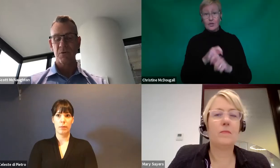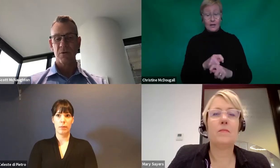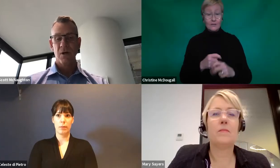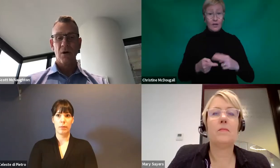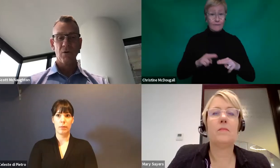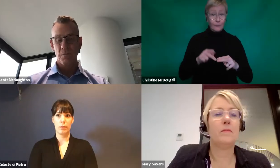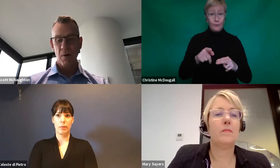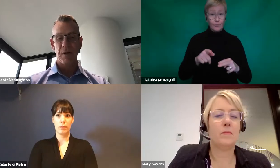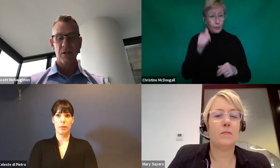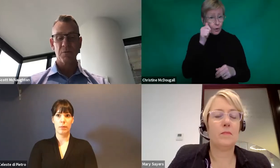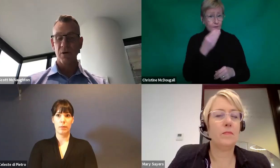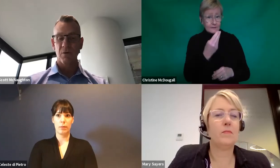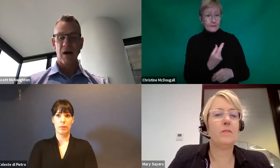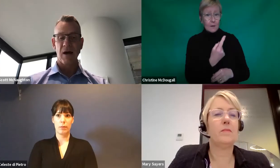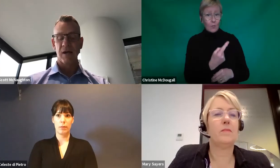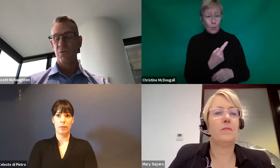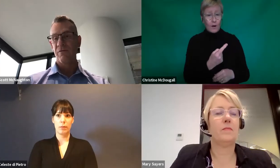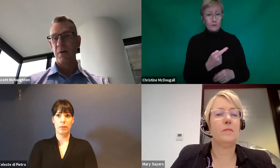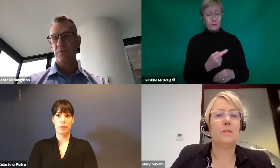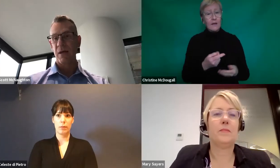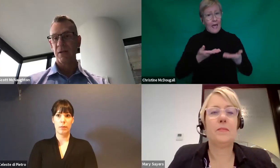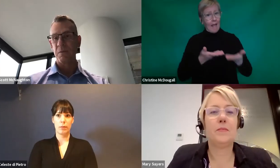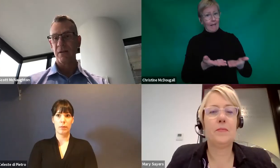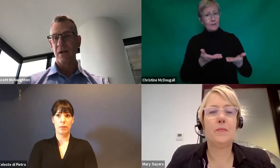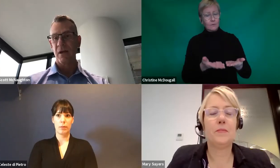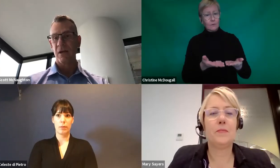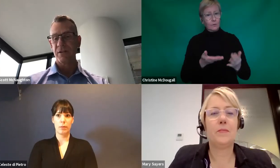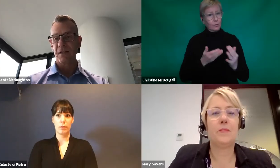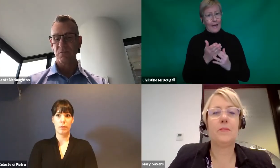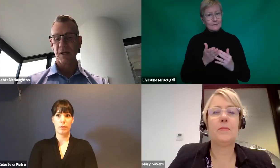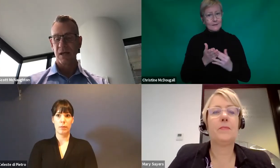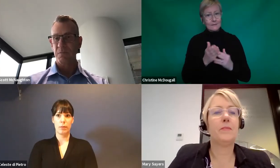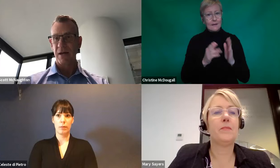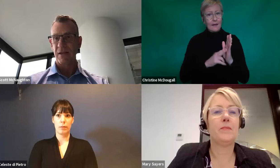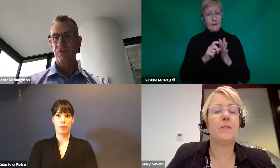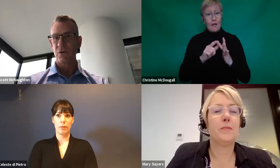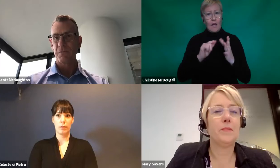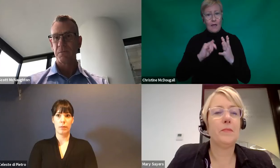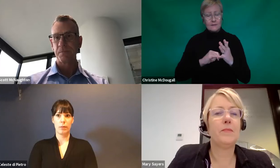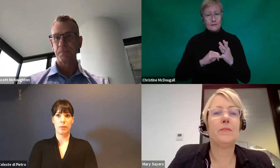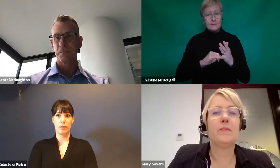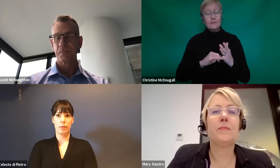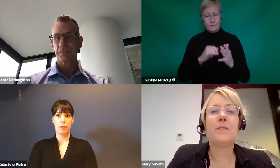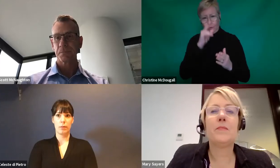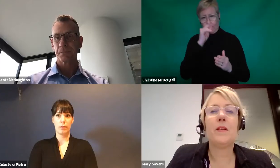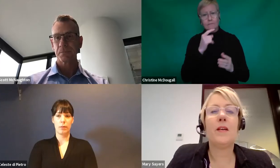eligible, or you may be eligible, you want to get more information relatively that you contact us, and we can explain that for you.